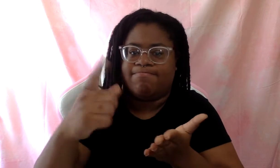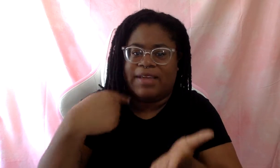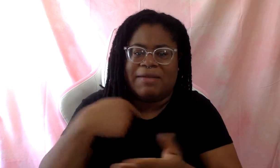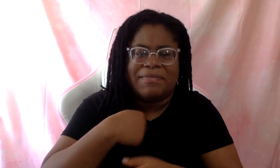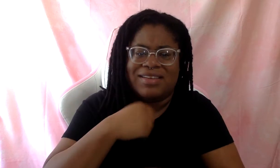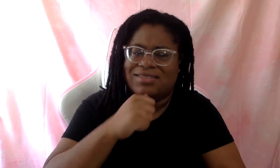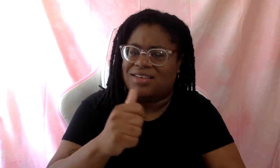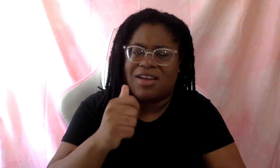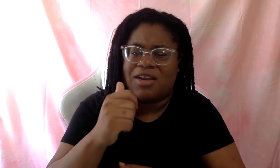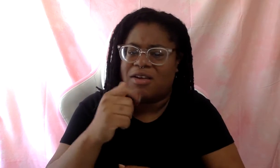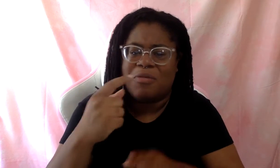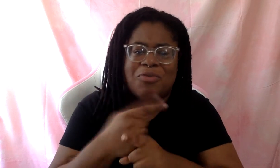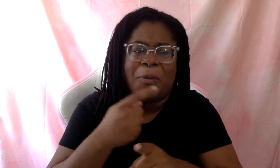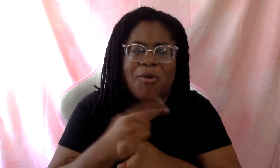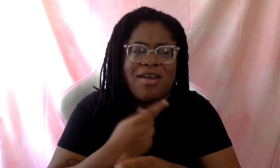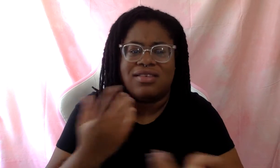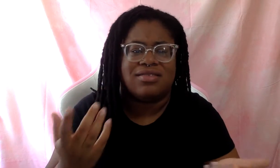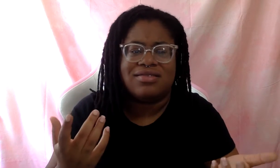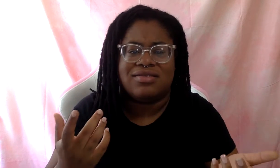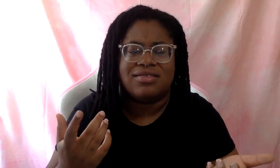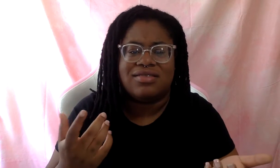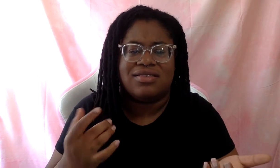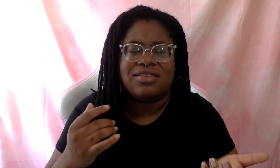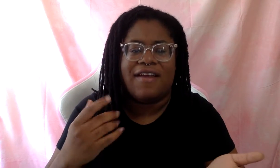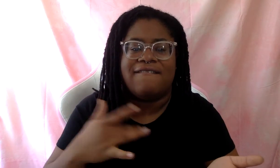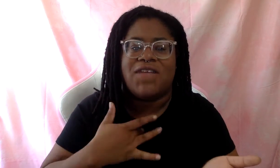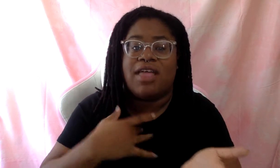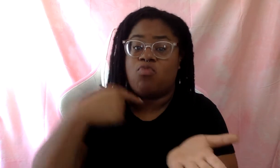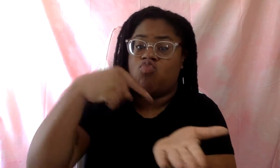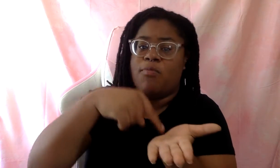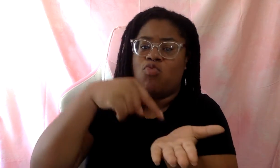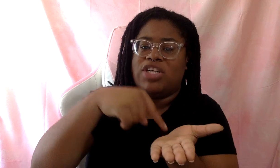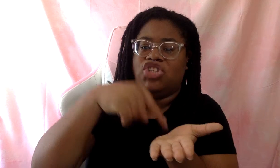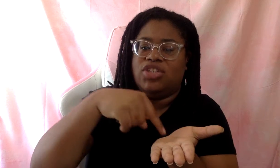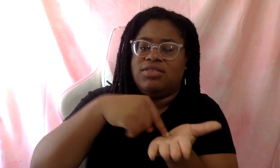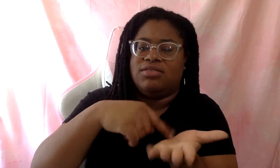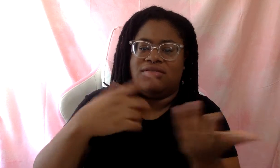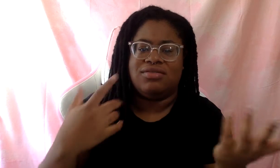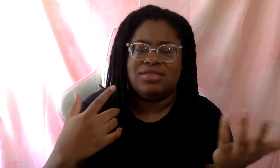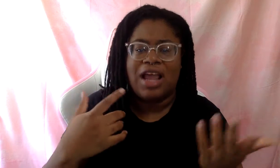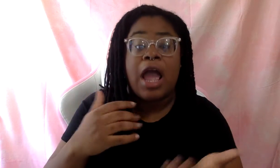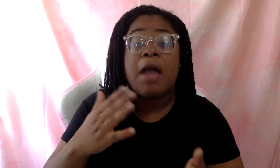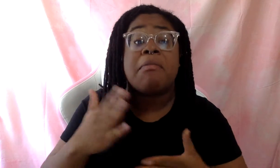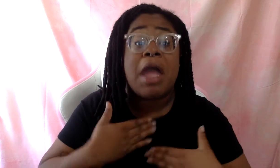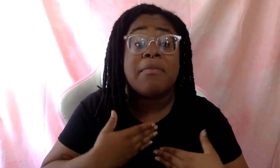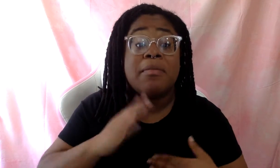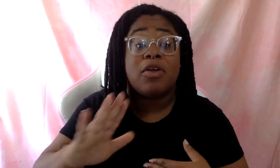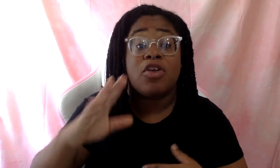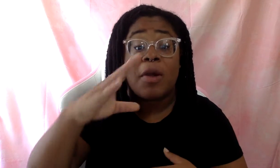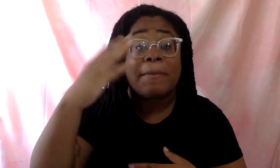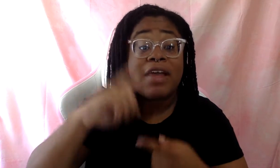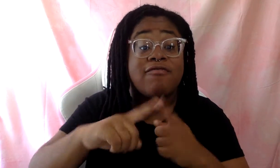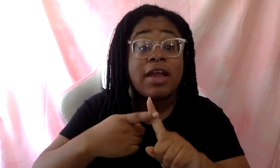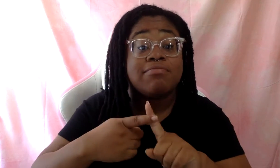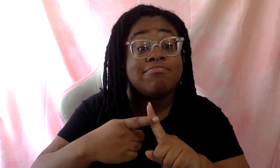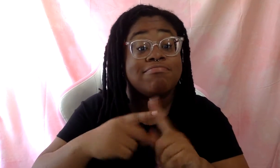We're moving into like, uh, reparations at this point. I will happily be your black friend. It's going to cost you way more than my,